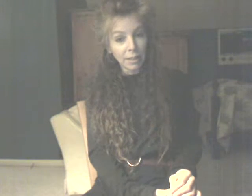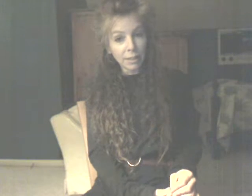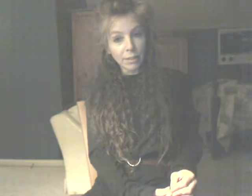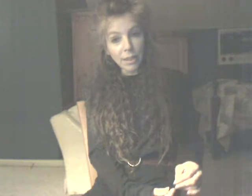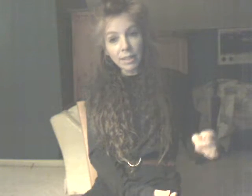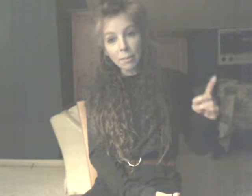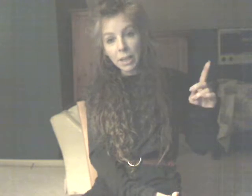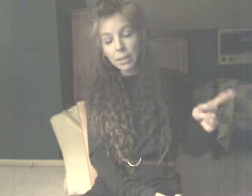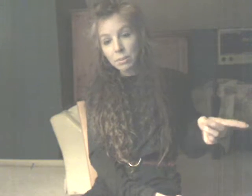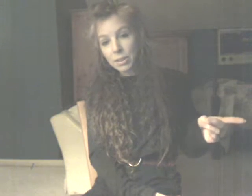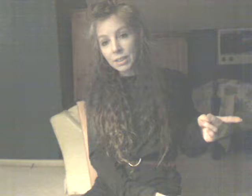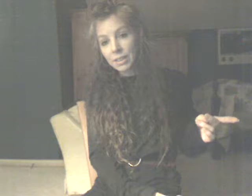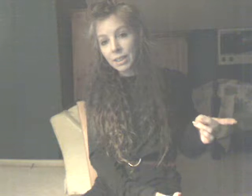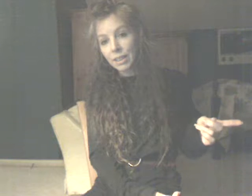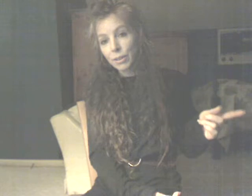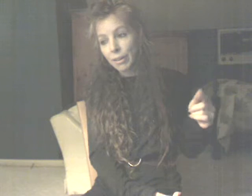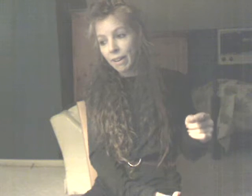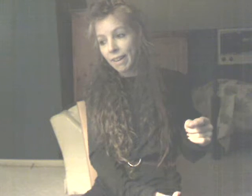Does that make the person a cynic or not?